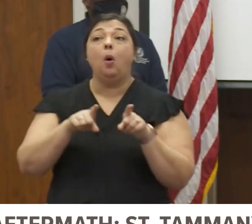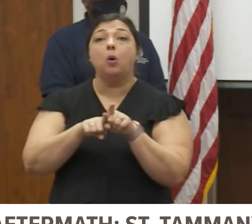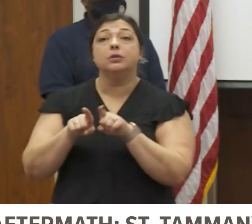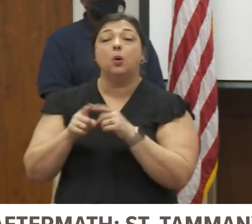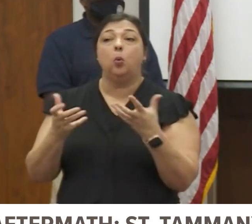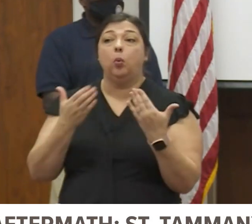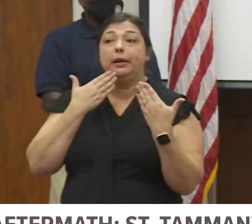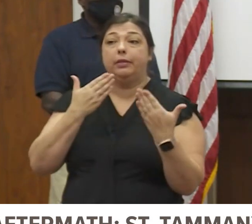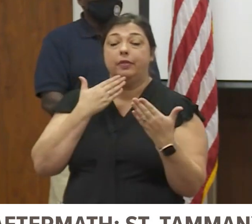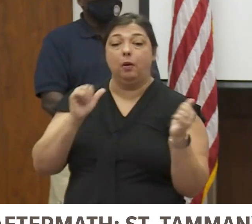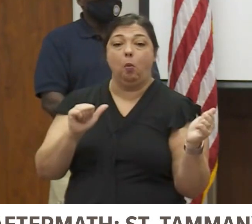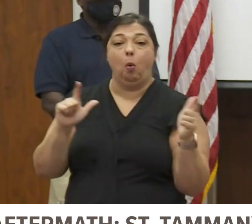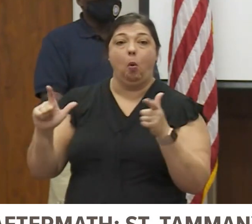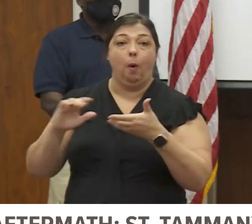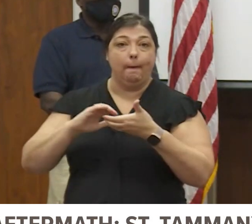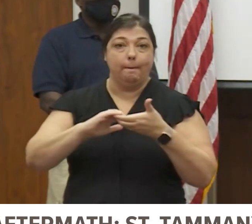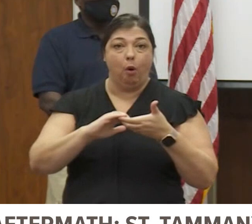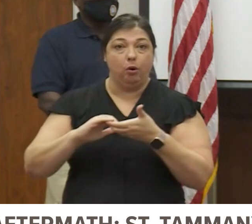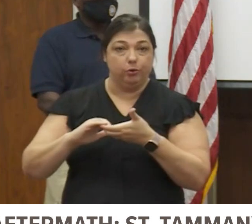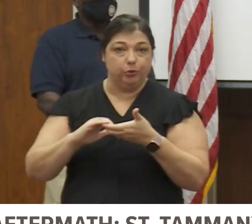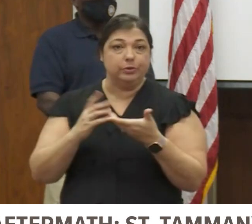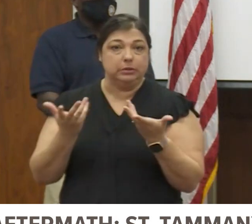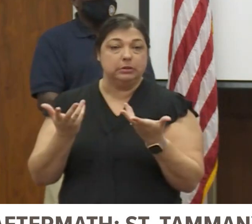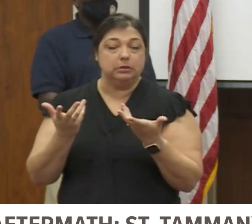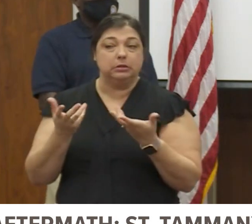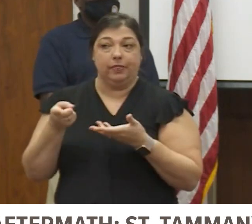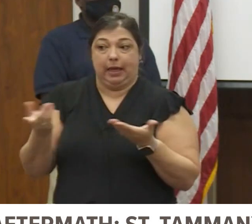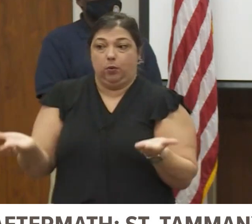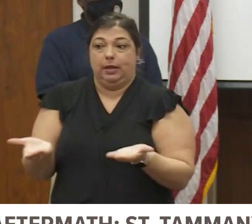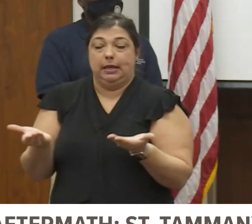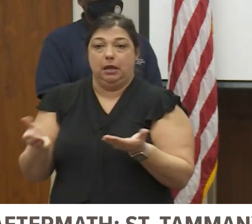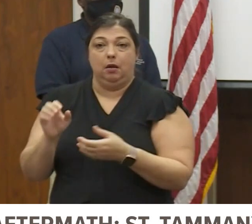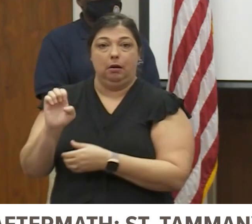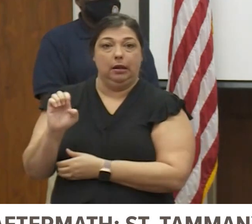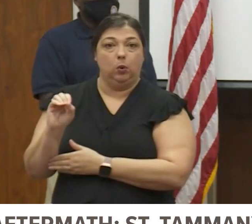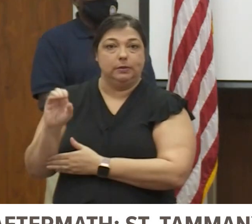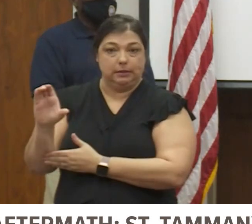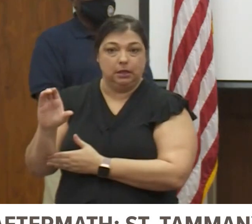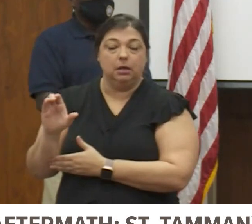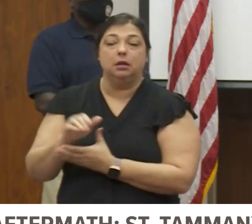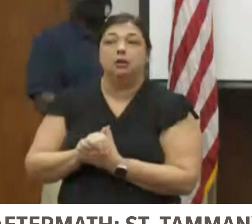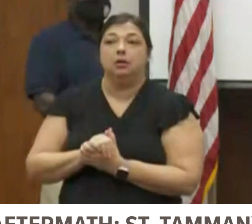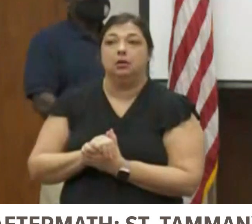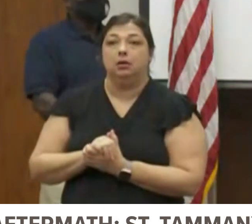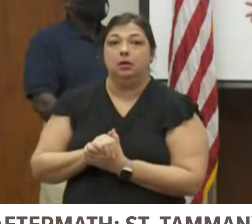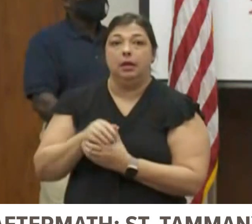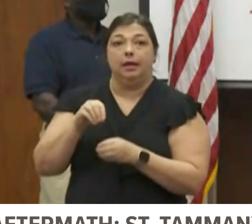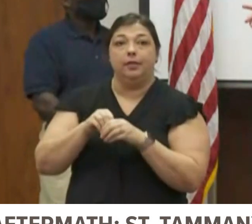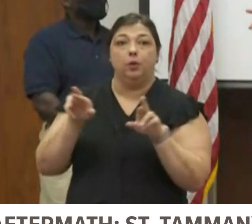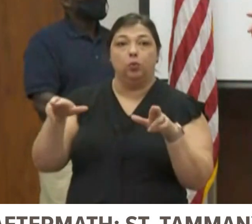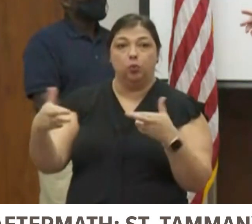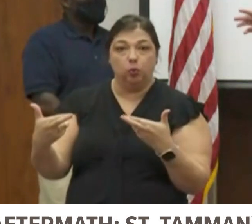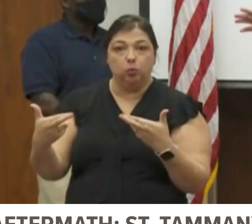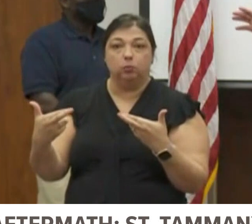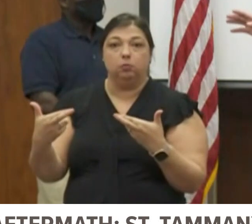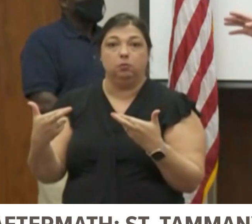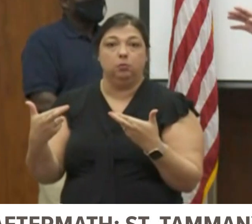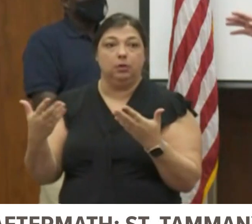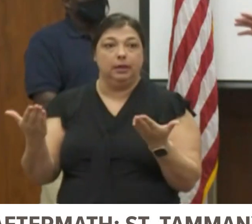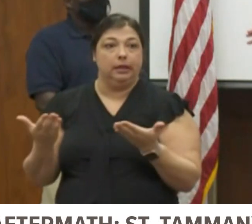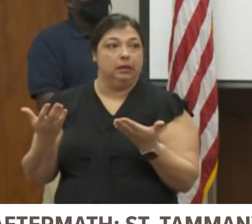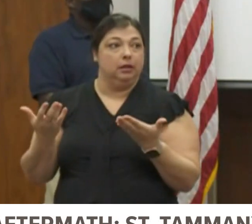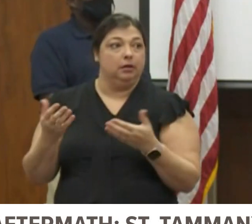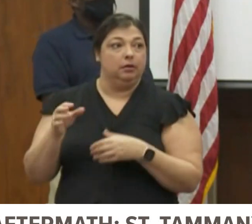all of our partners and stakeholders that are here at the EOC. They're in a room back over here. There's